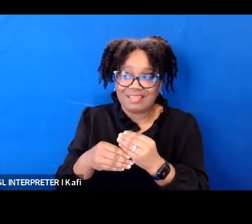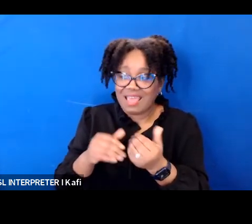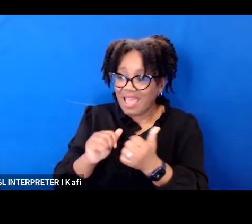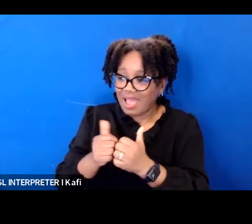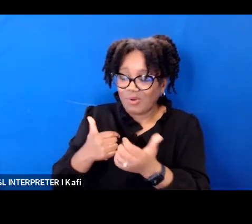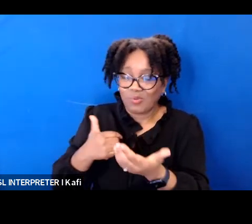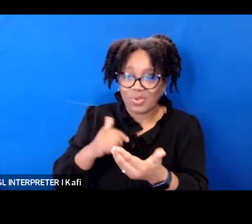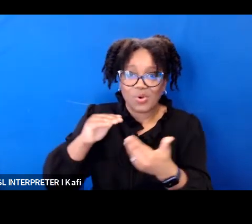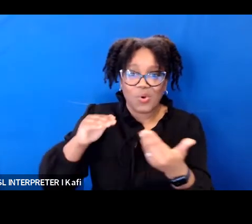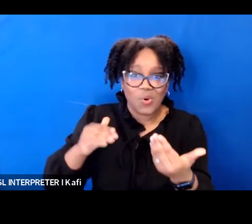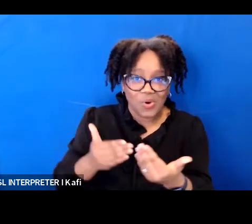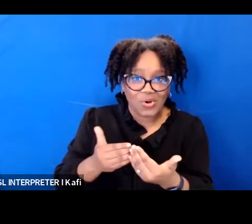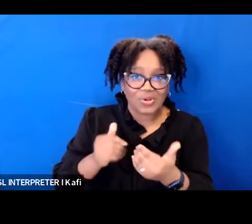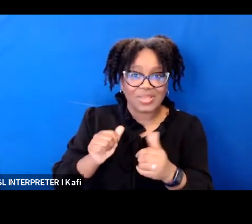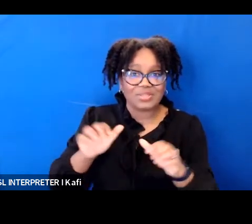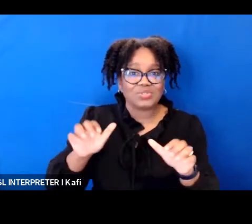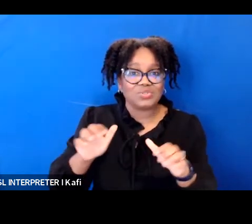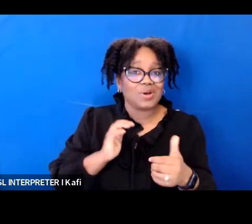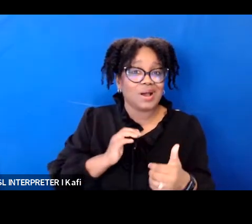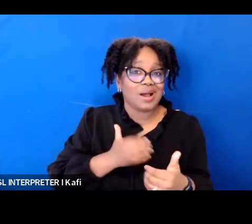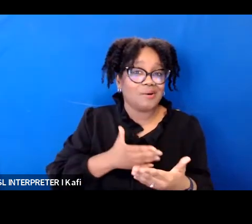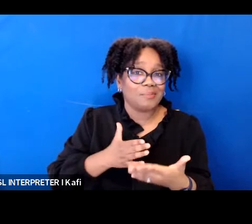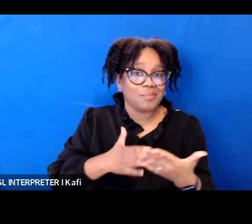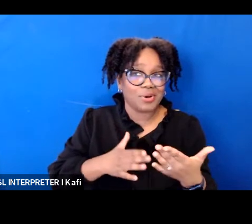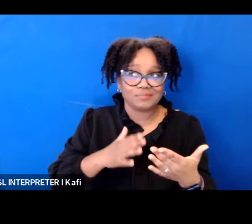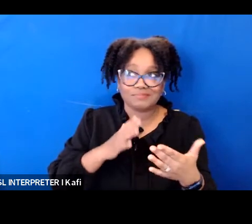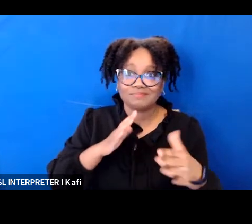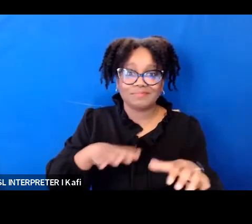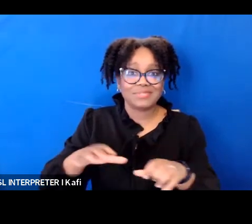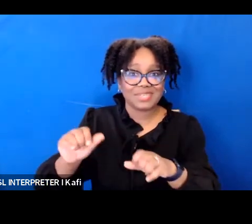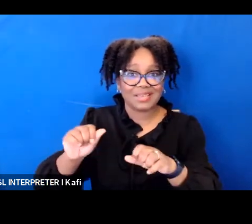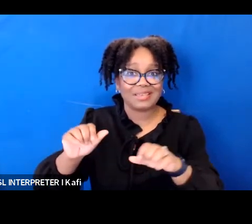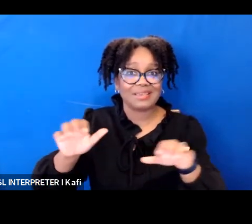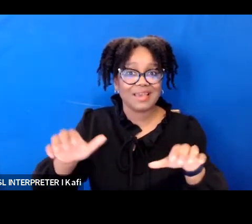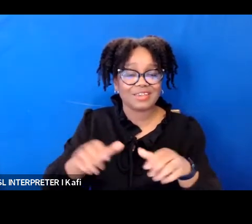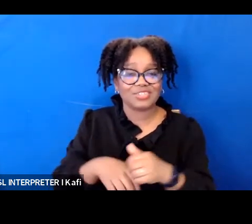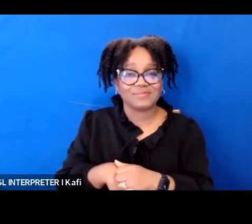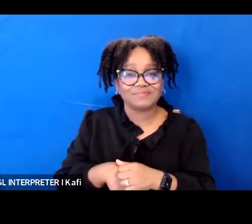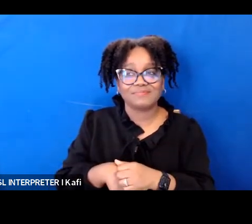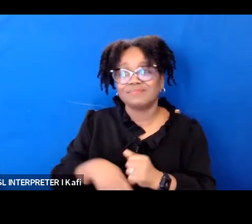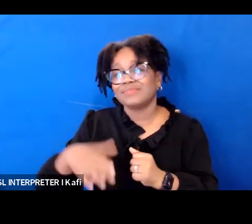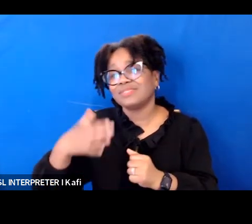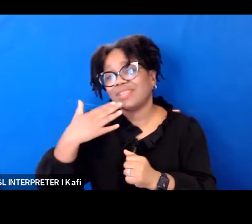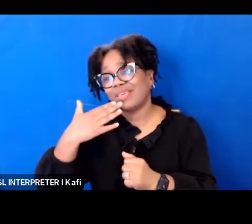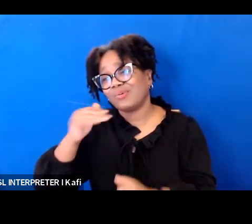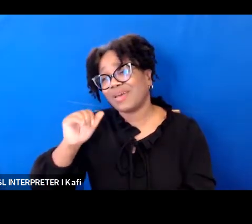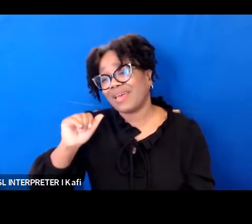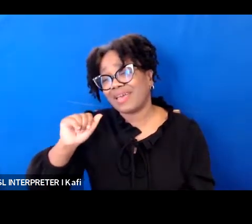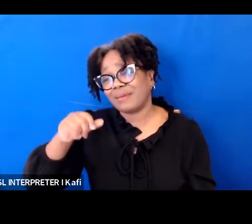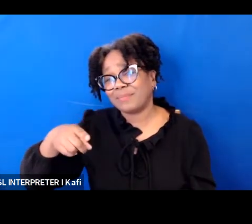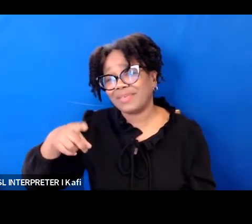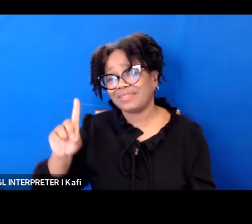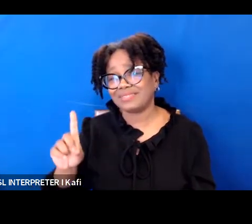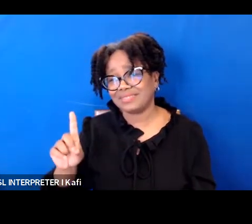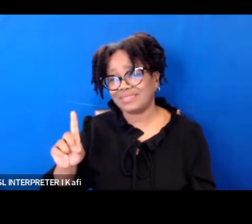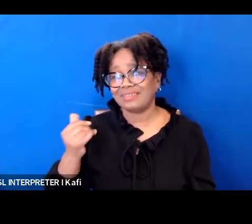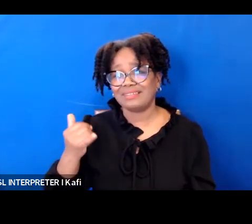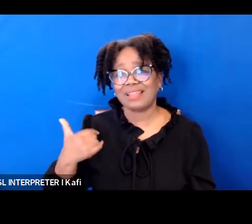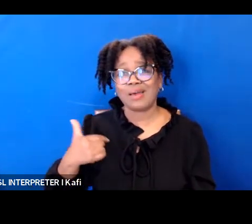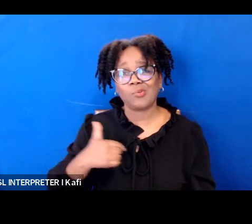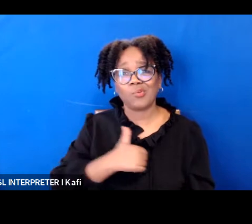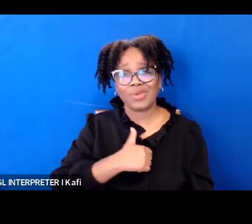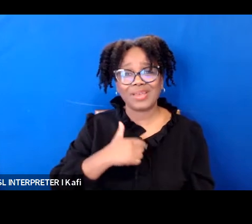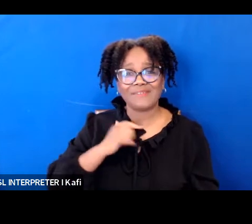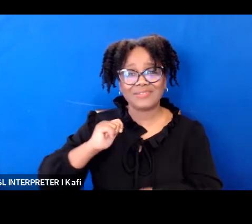think thanks to aapd we have now a text line where you can actually directly text and reach out to your senator